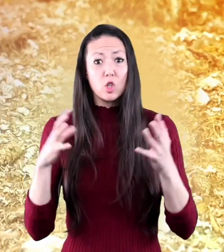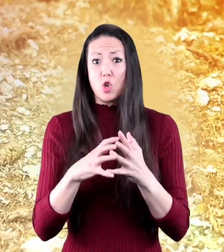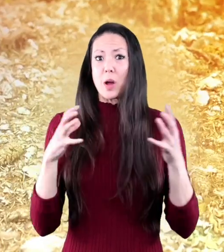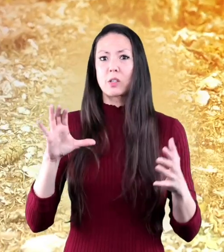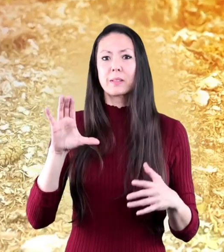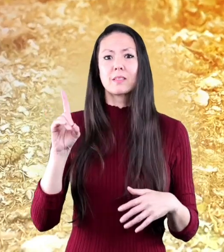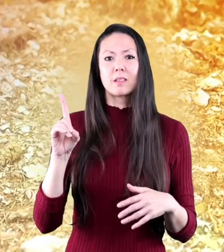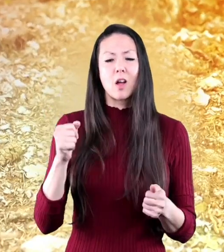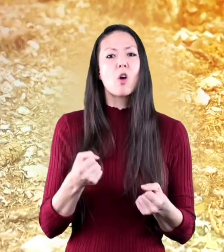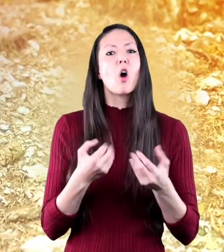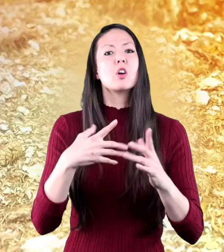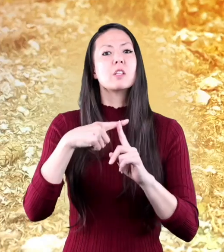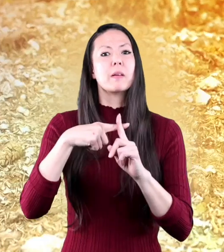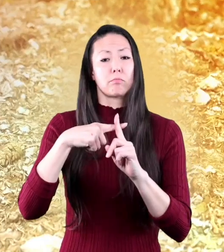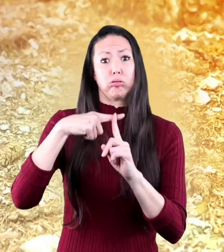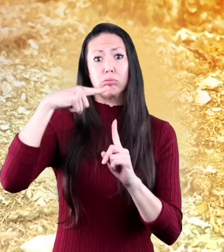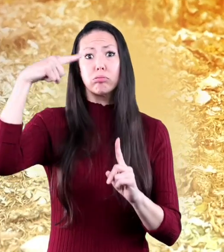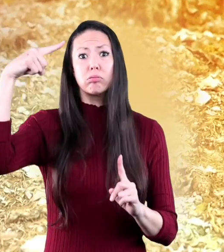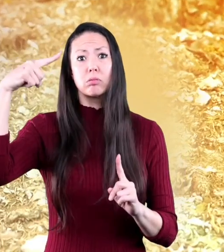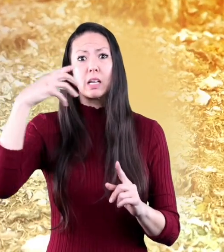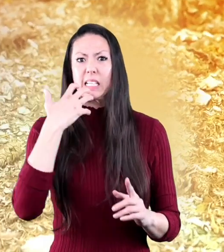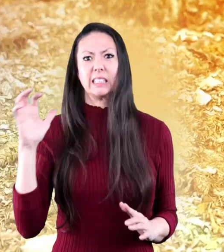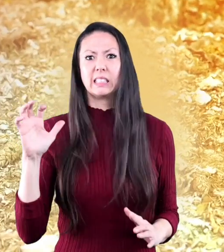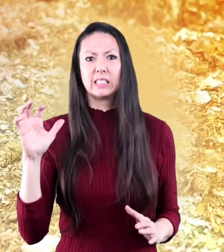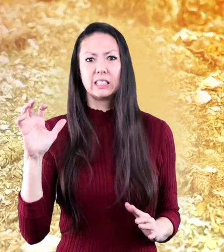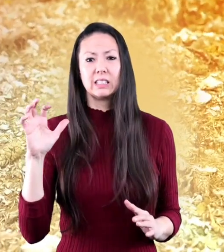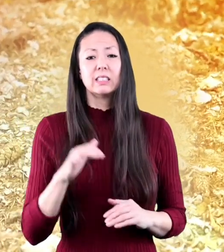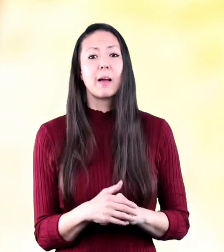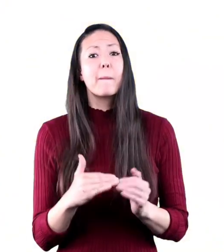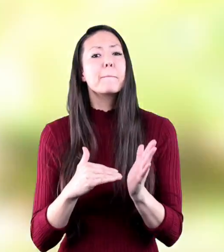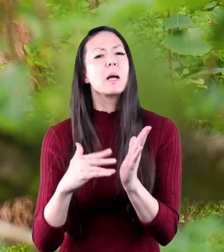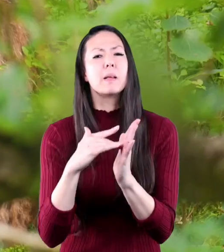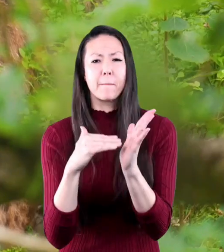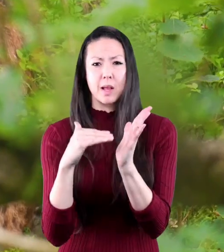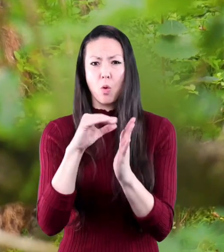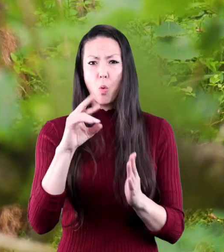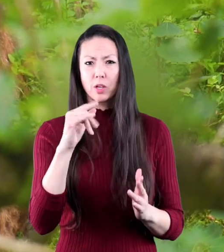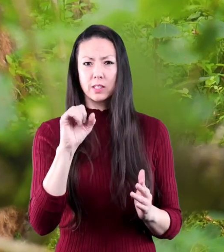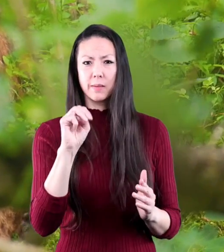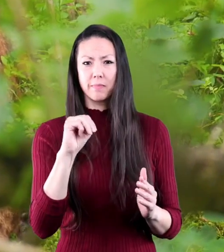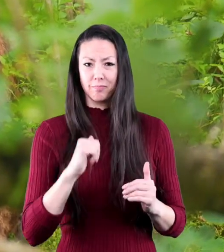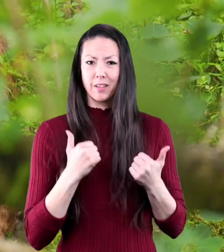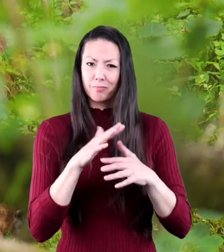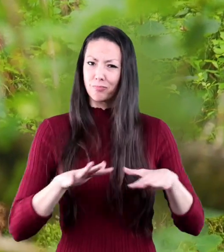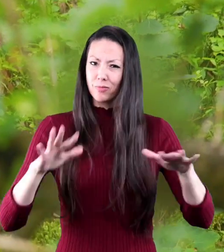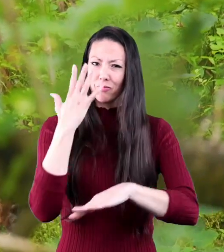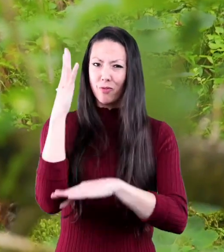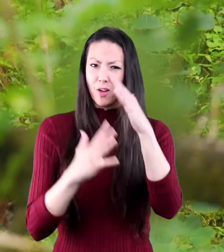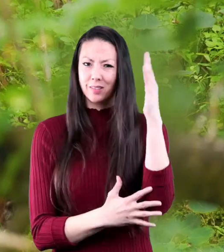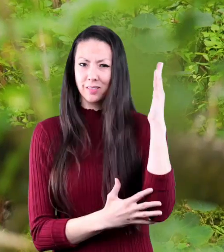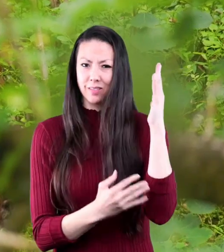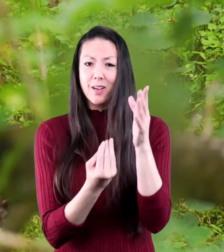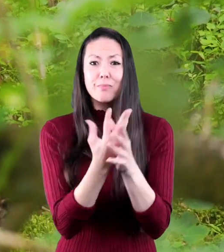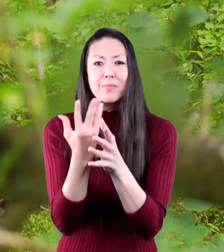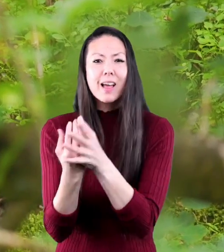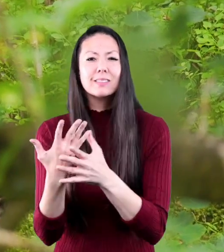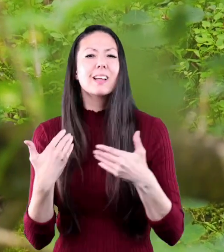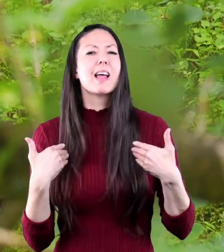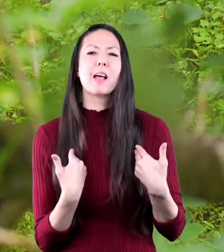carbon dioxide causes earth's temperature to rise millions of organisms live in the forest from plants and